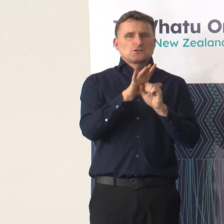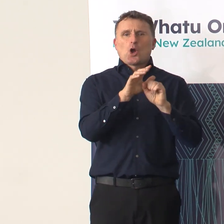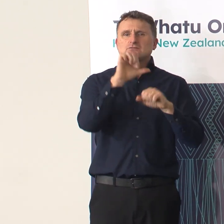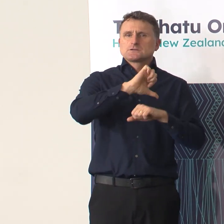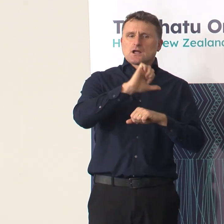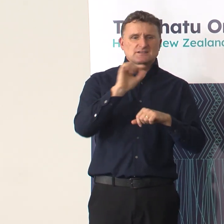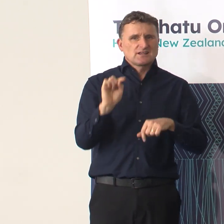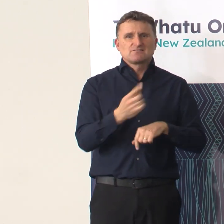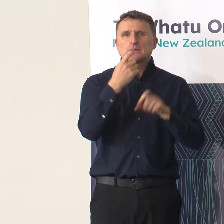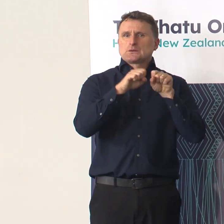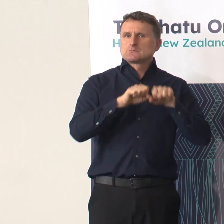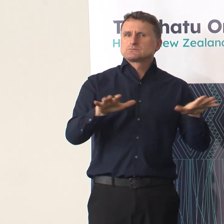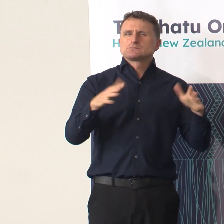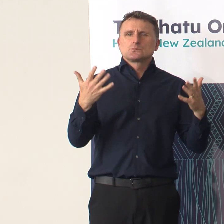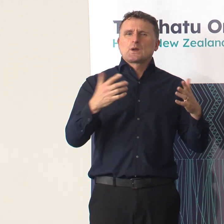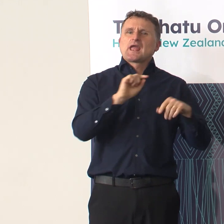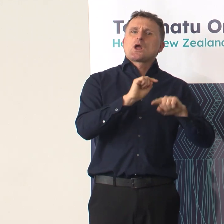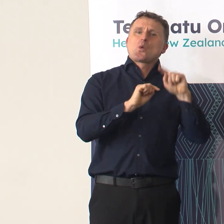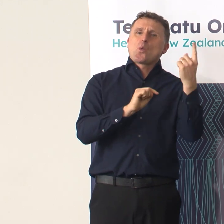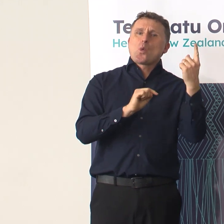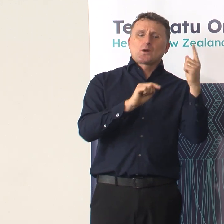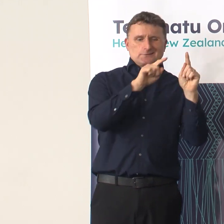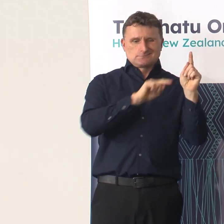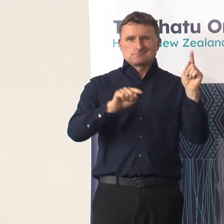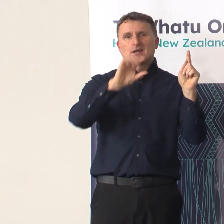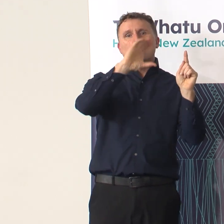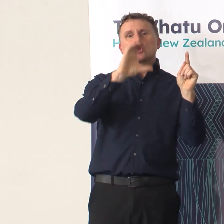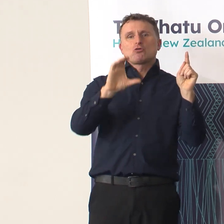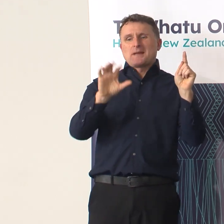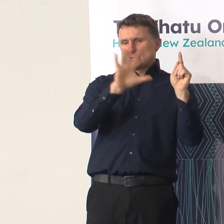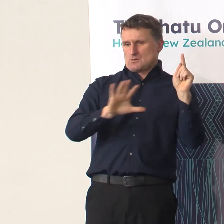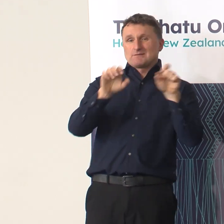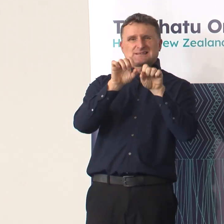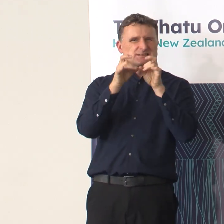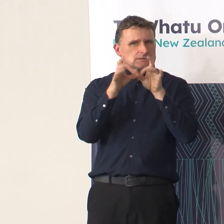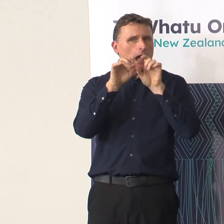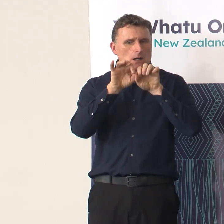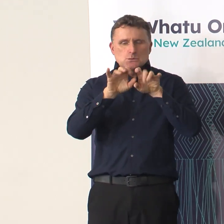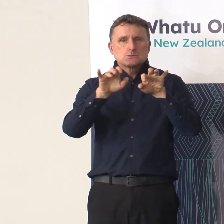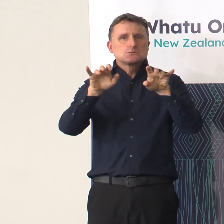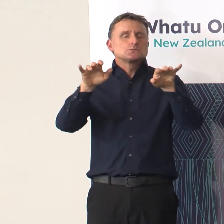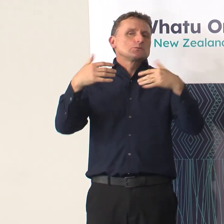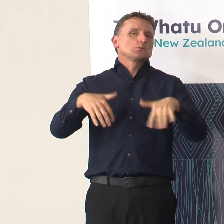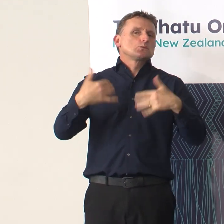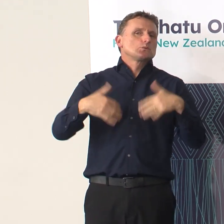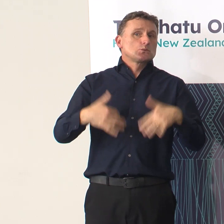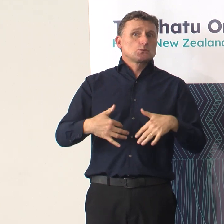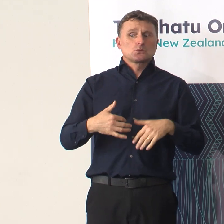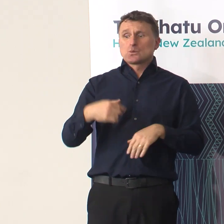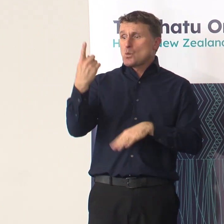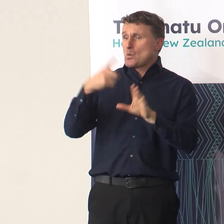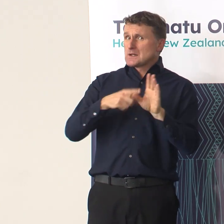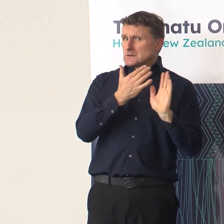during that time. So when I stand here and reflect on the year that was, it's been an incredible year where I've seen people